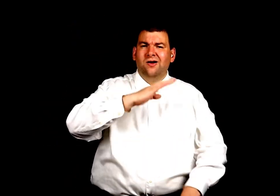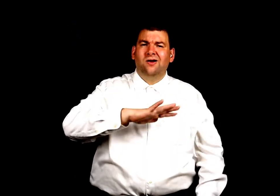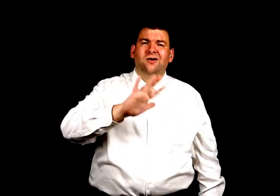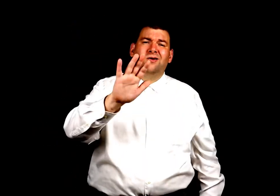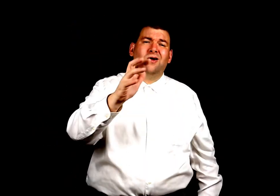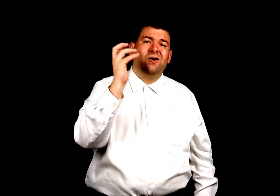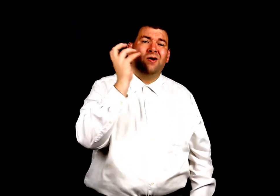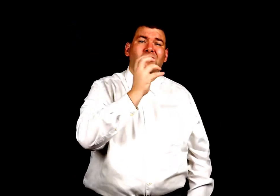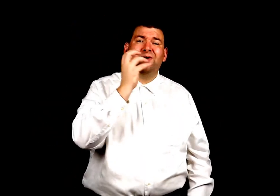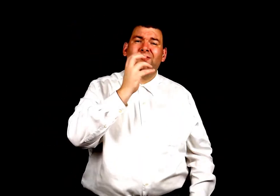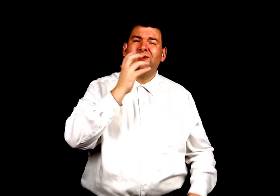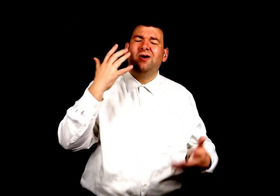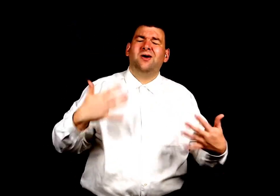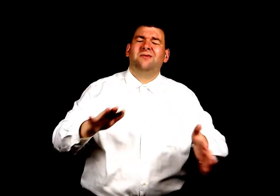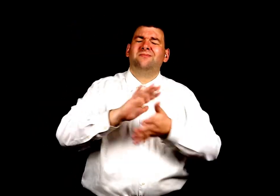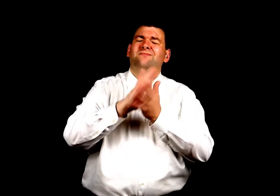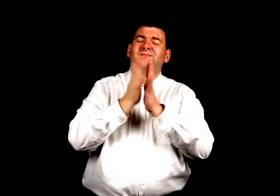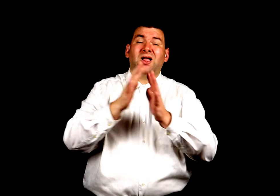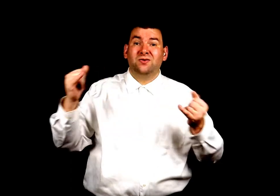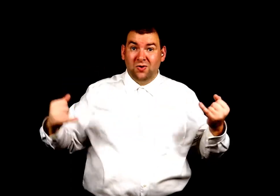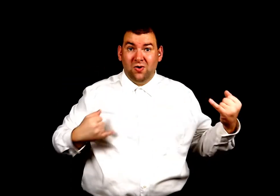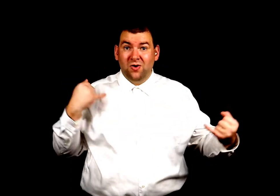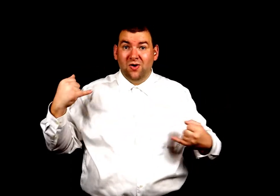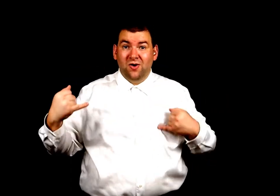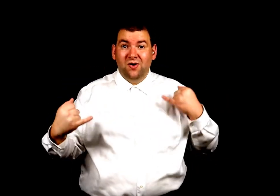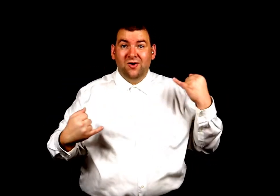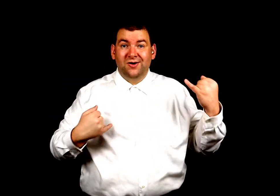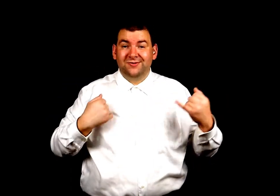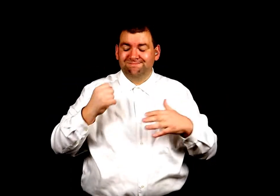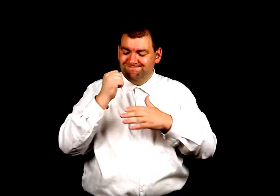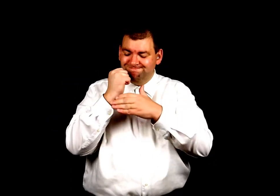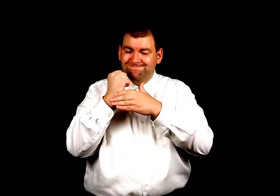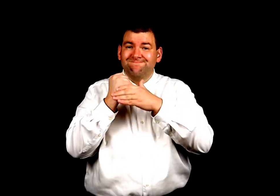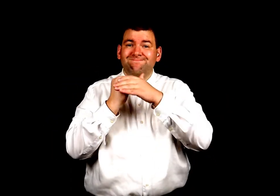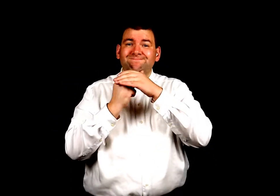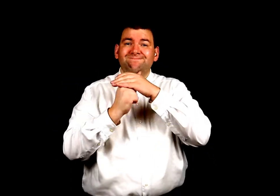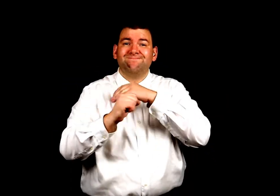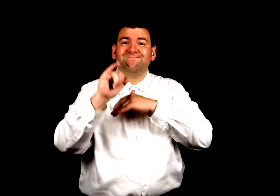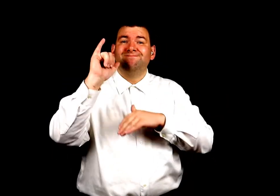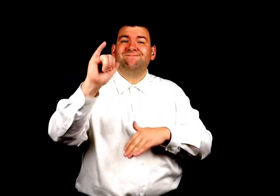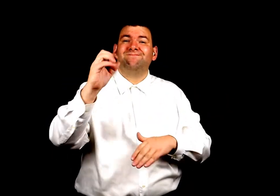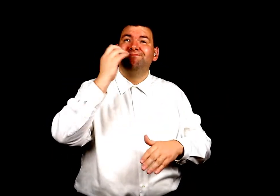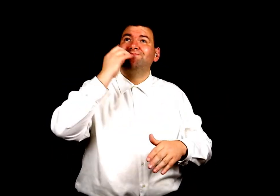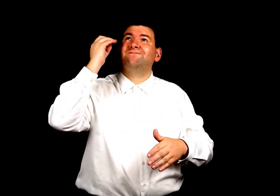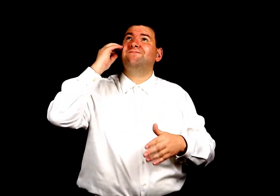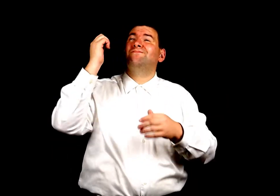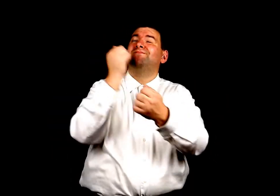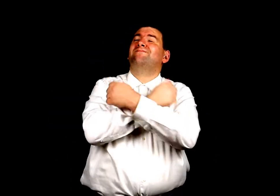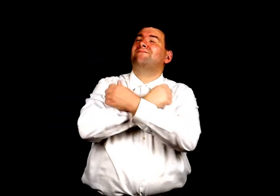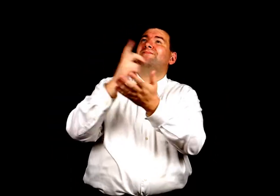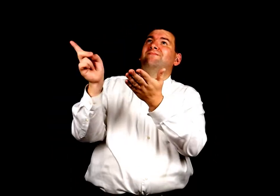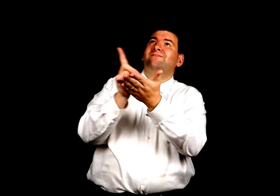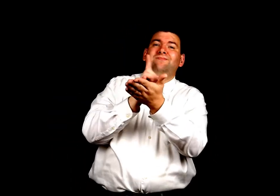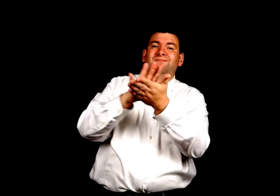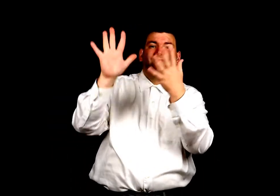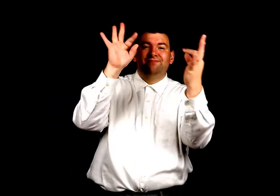Oh, what peace and joy sublime In that home of love divine